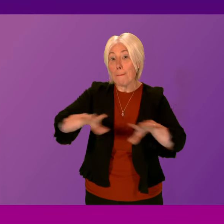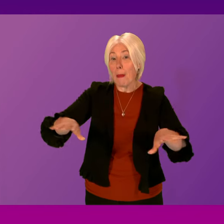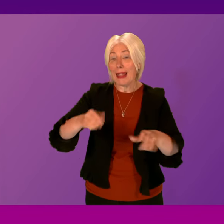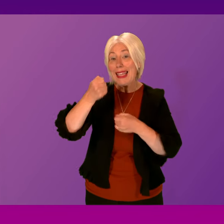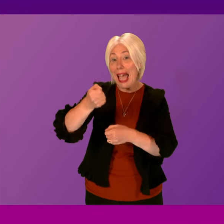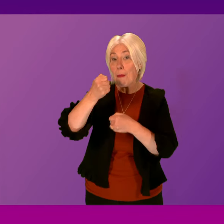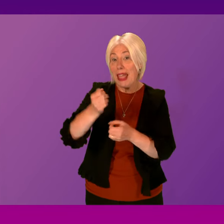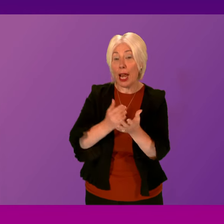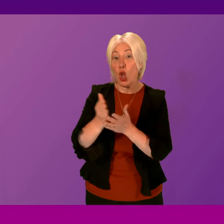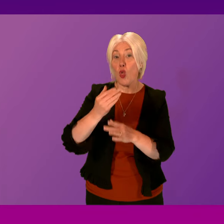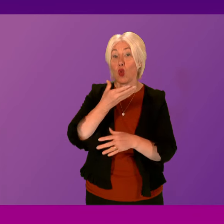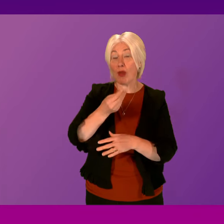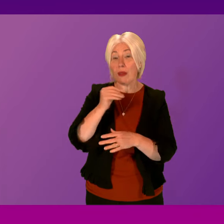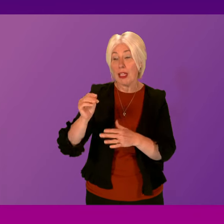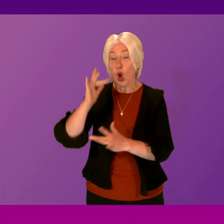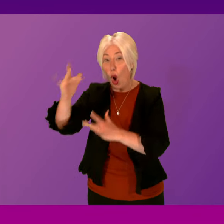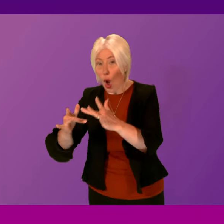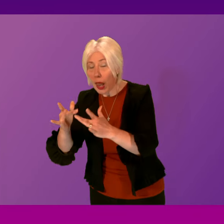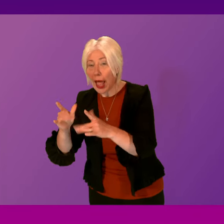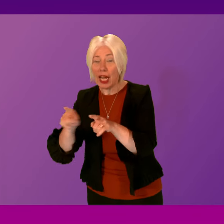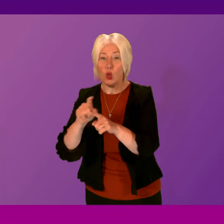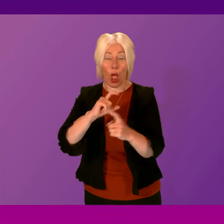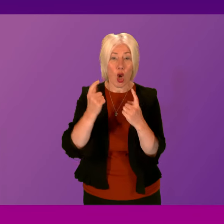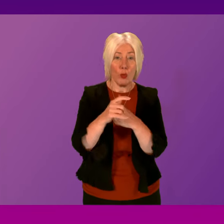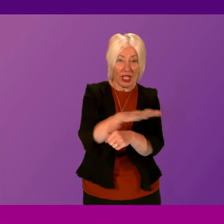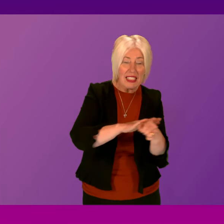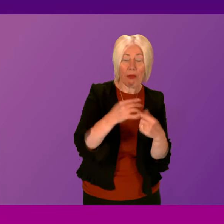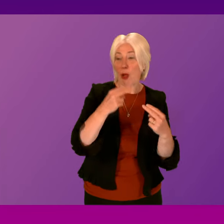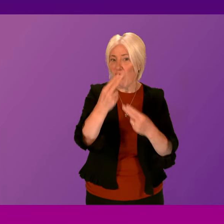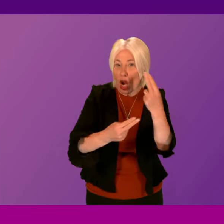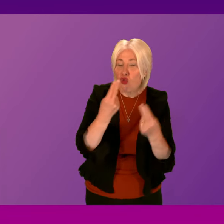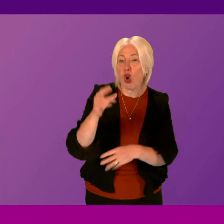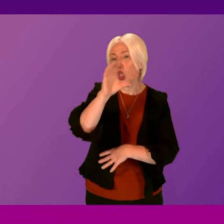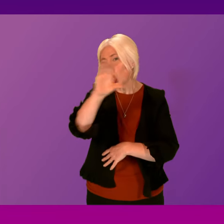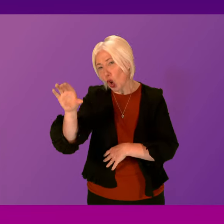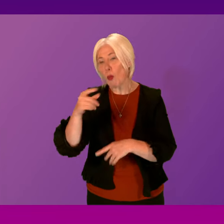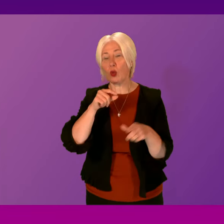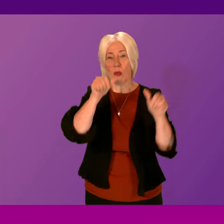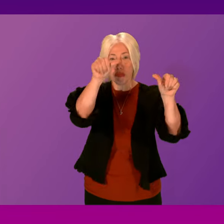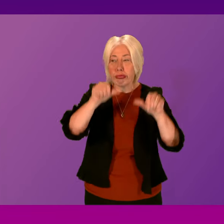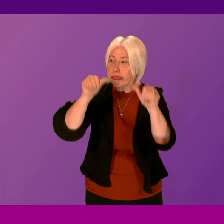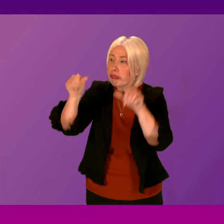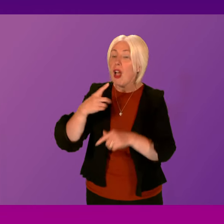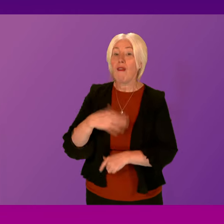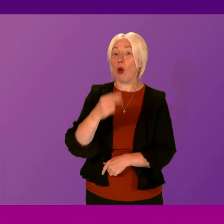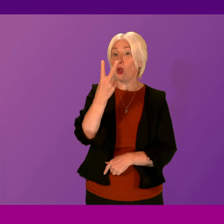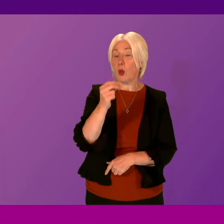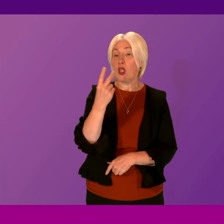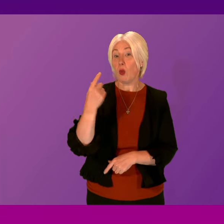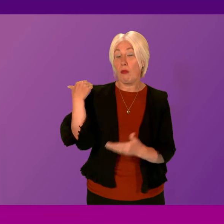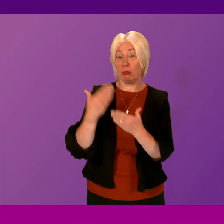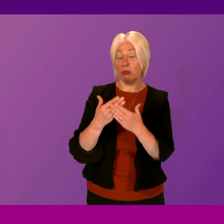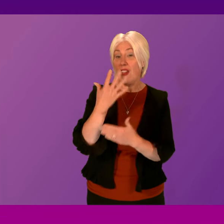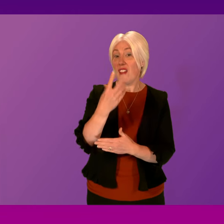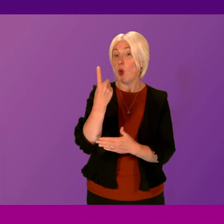festive period, online and in community settings, including restaurants and supermarkets. Since 2021, we've invested 51